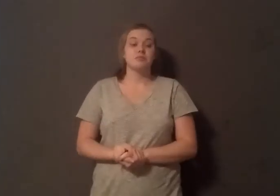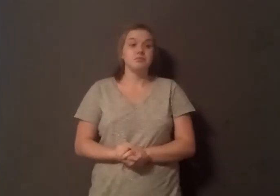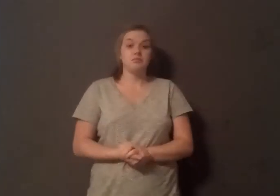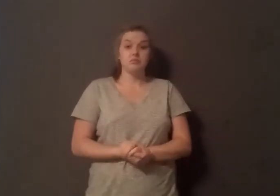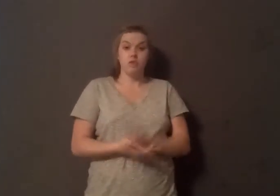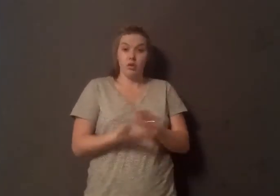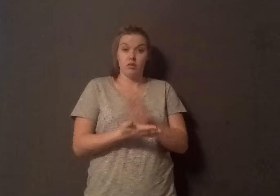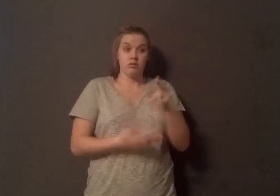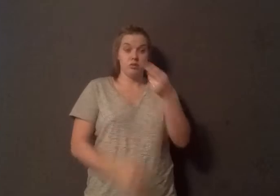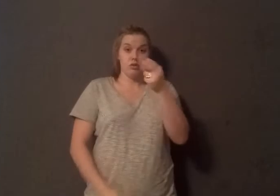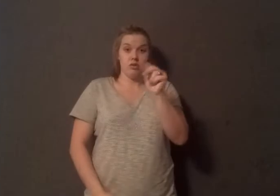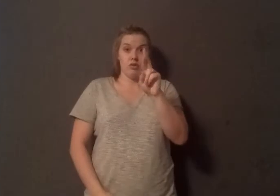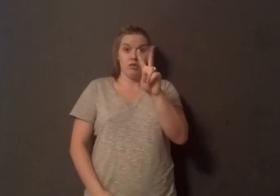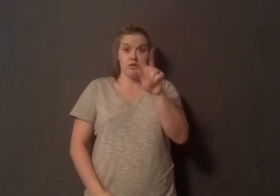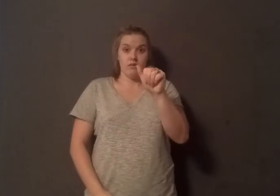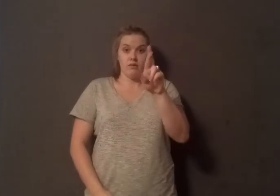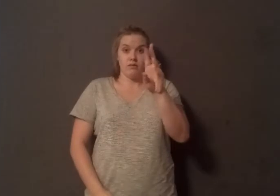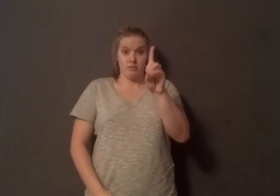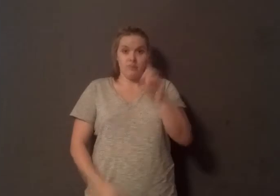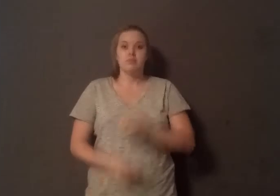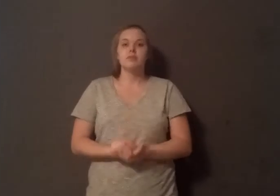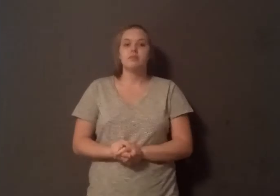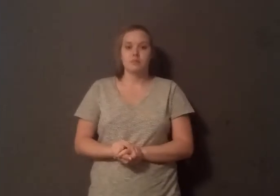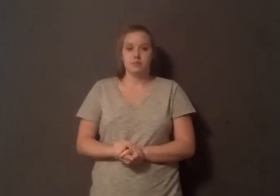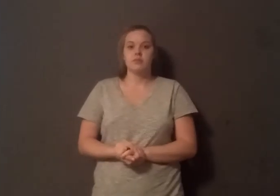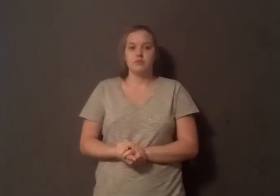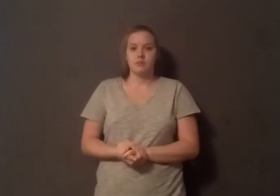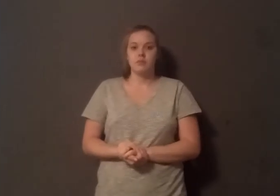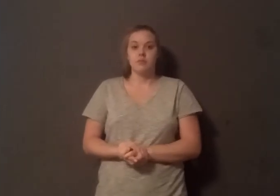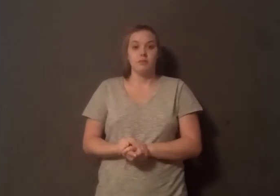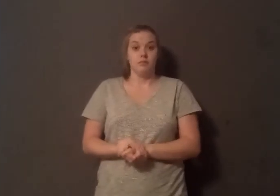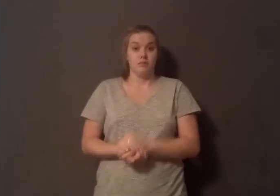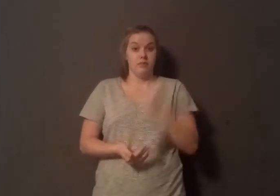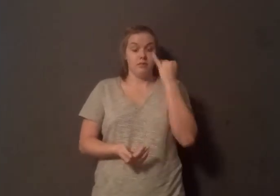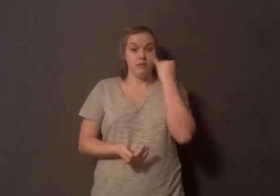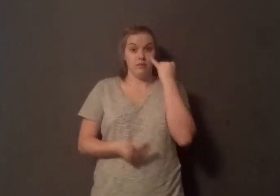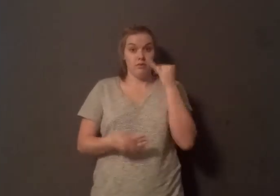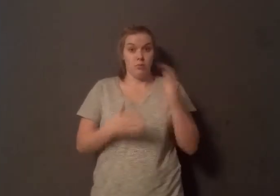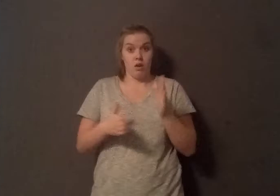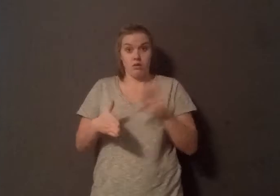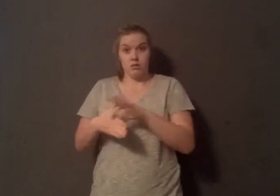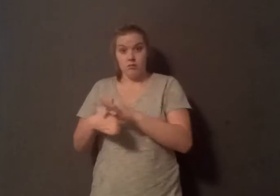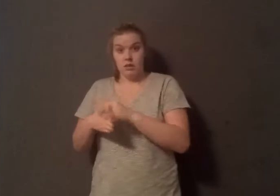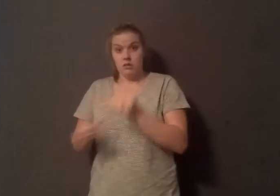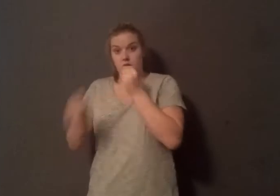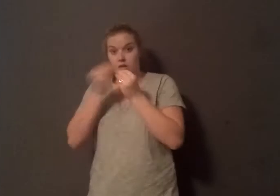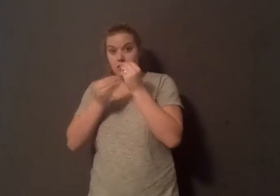studies, finding that just one serving of processed meat per day increased risk of developing diabetes by 51%. The link between